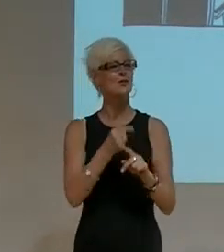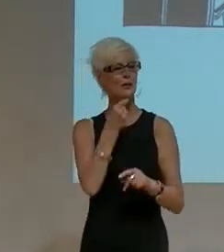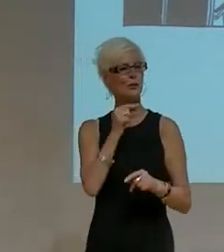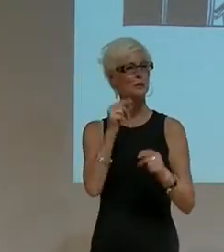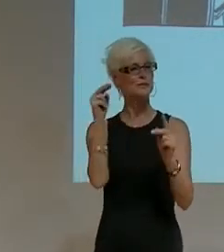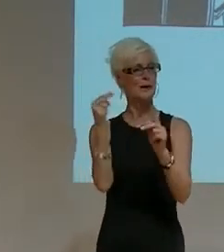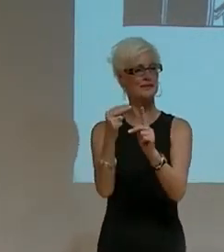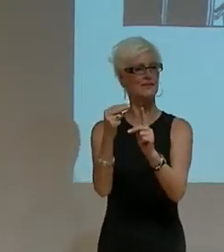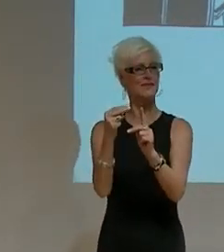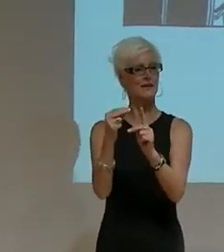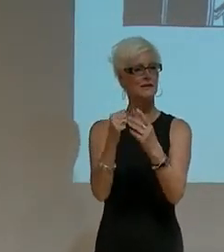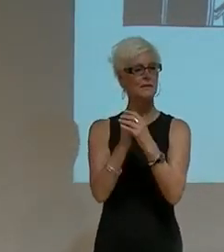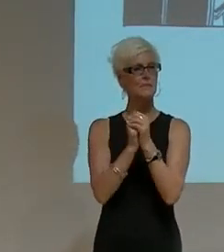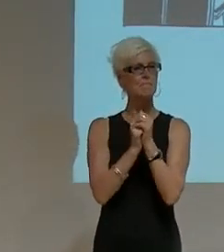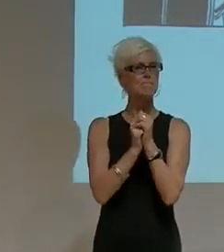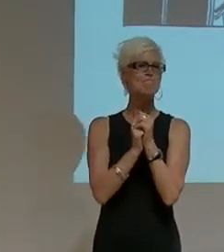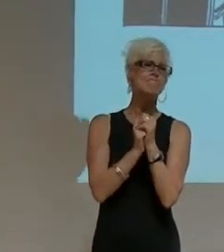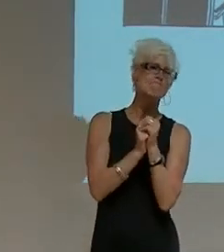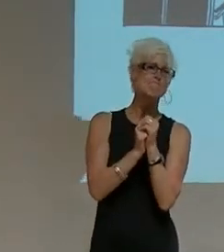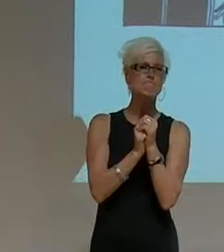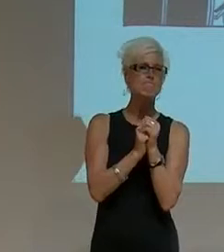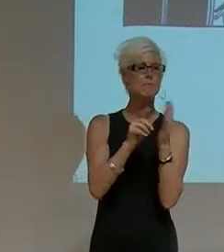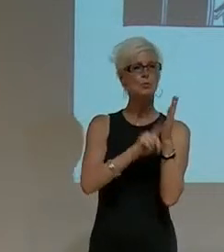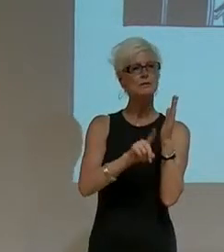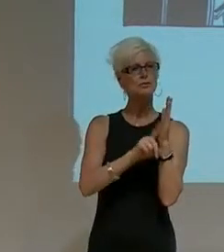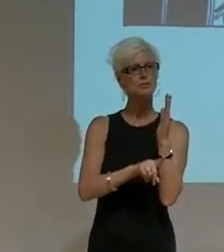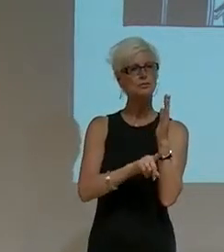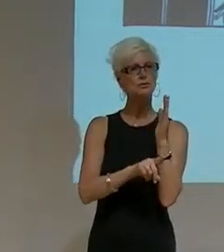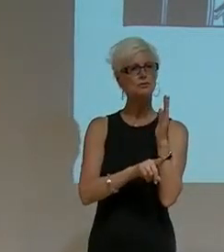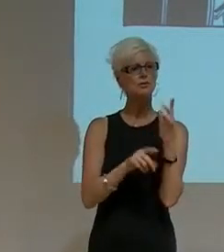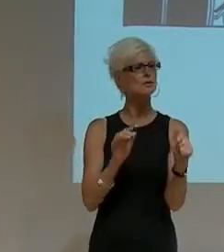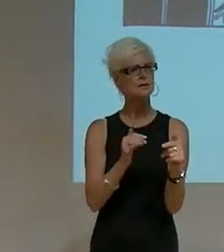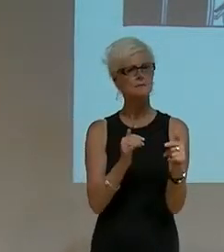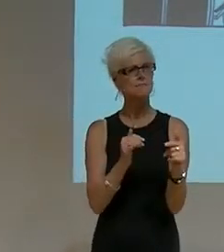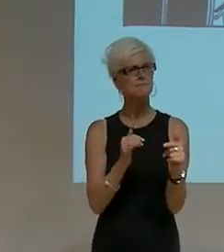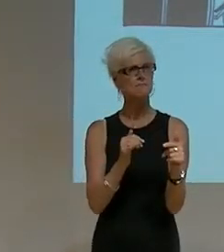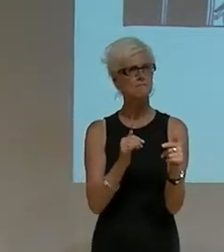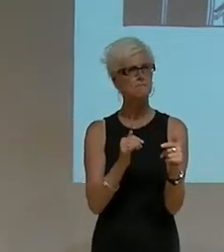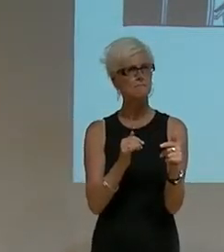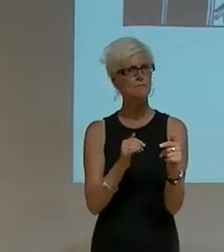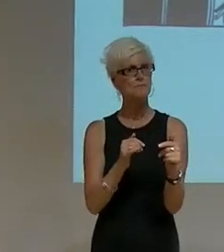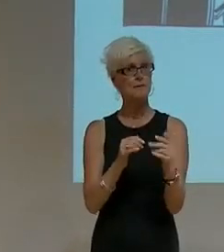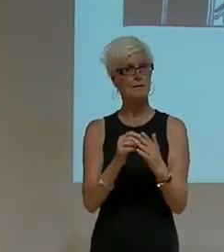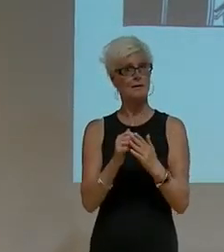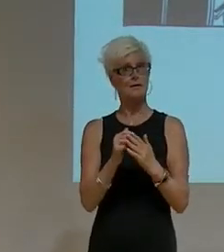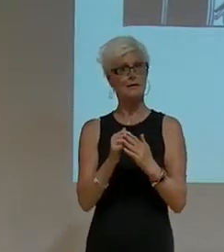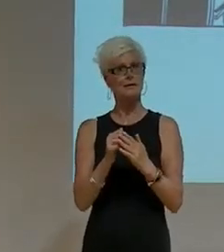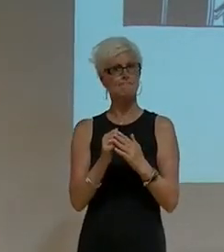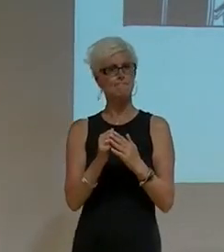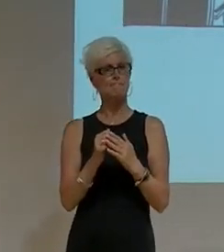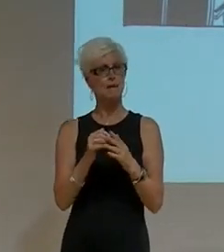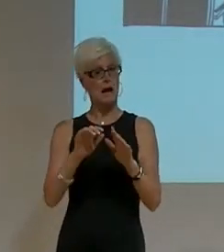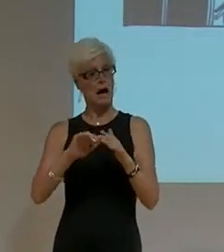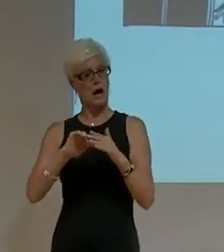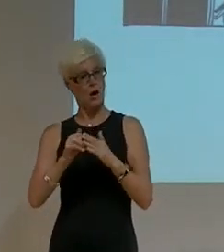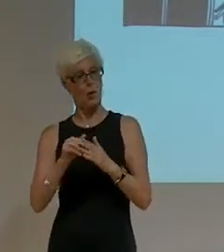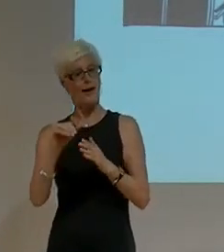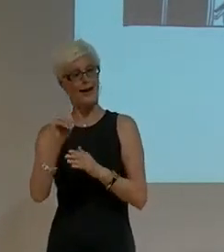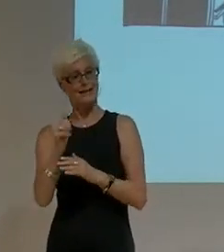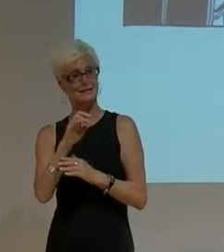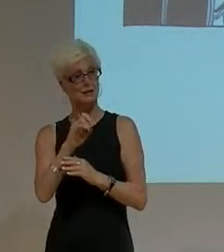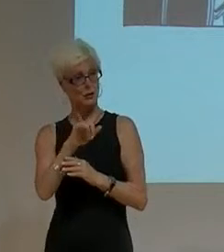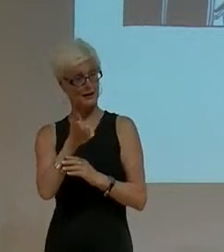in general, the research does not undertake, there is a lack of consideration of how asexuality interacts with